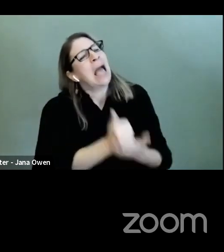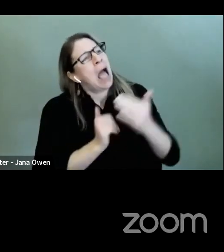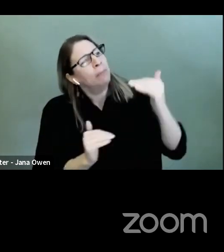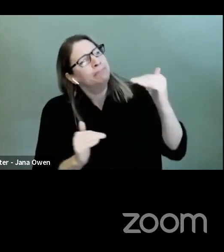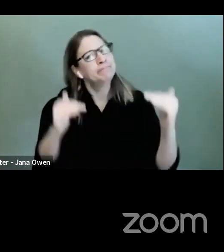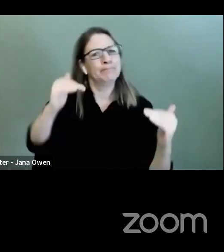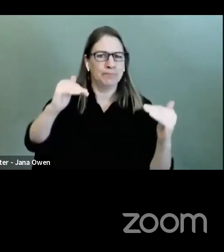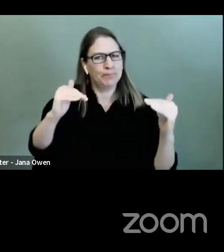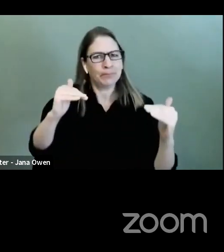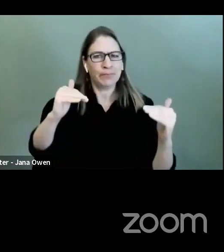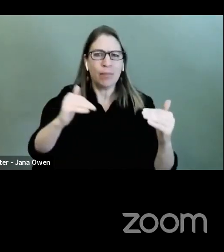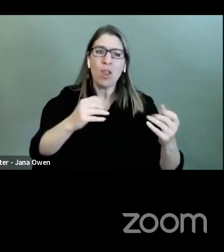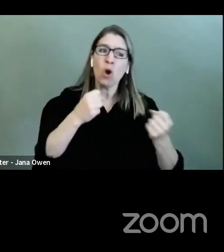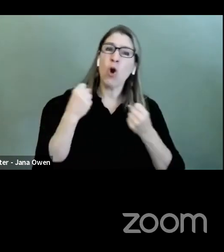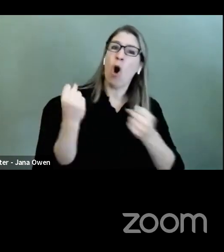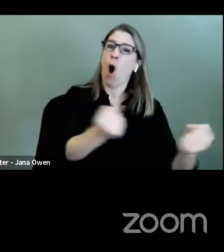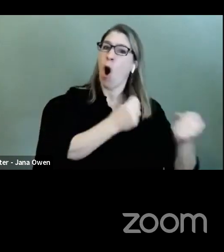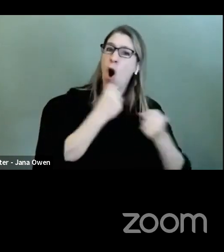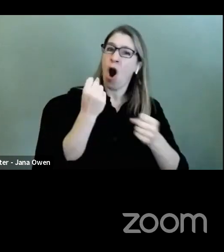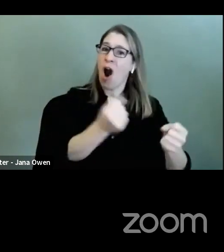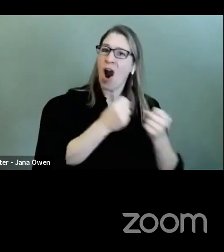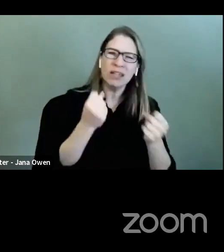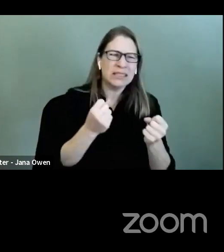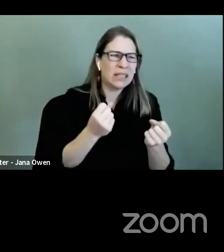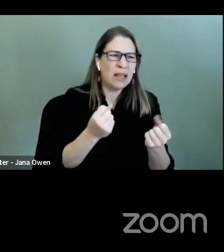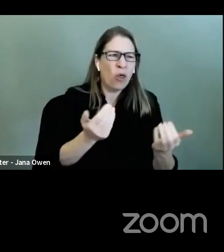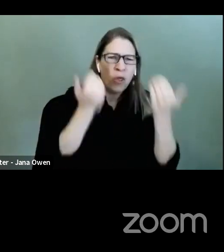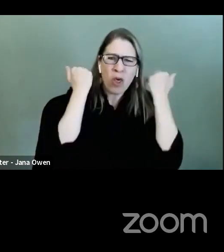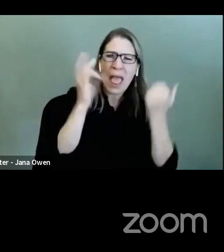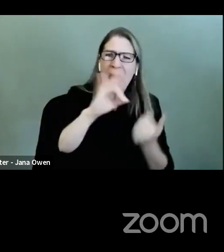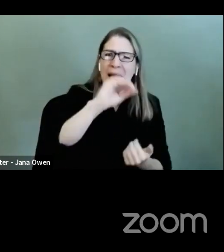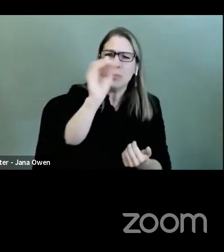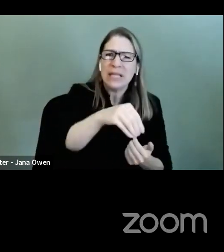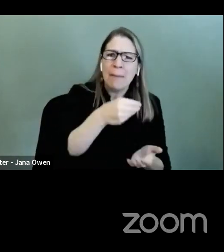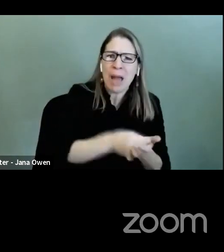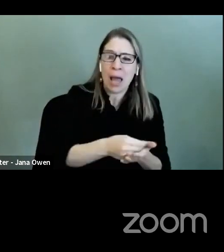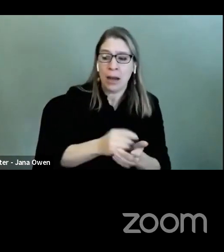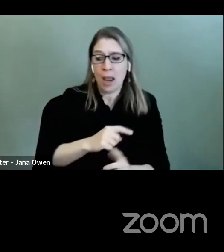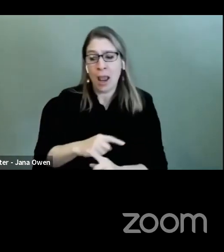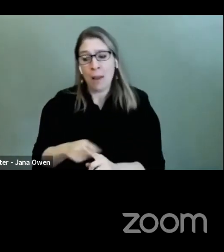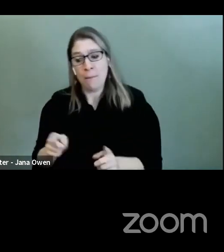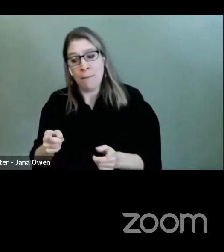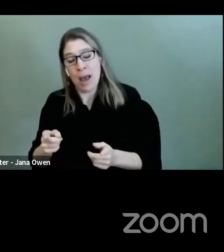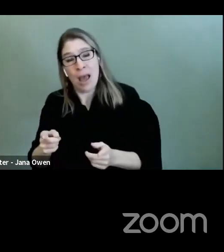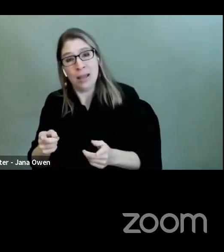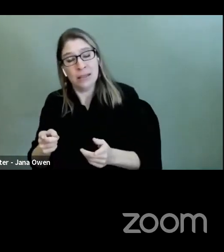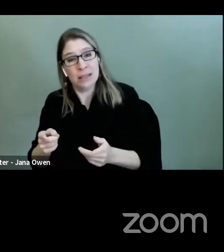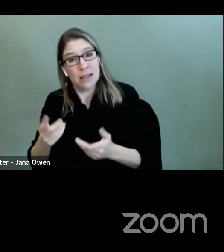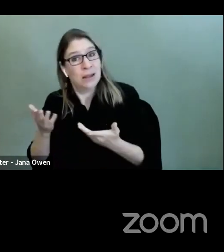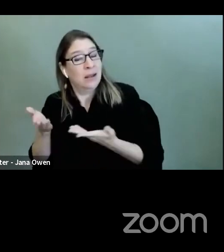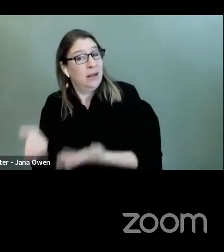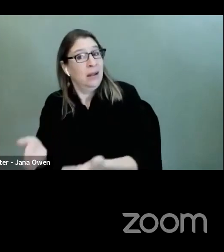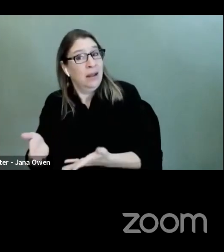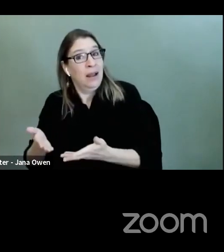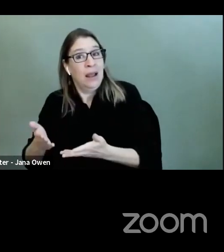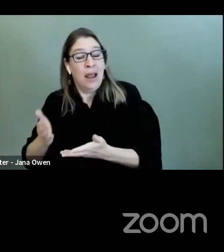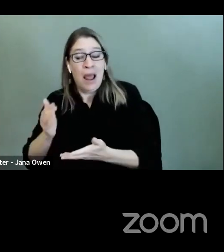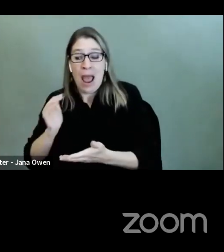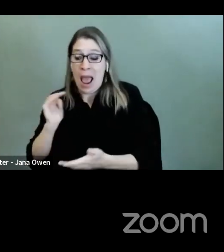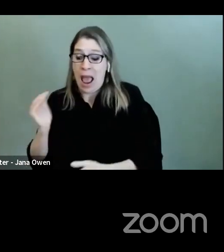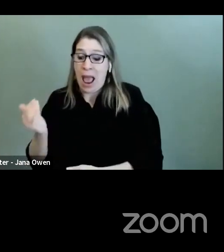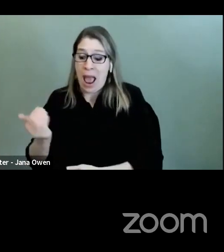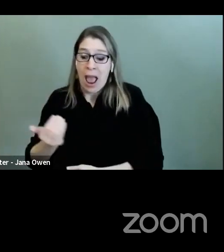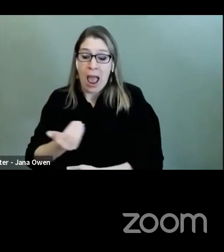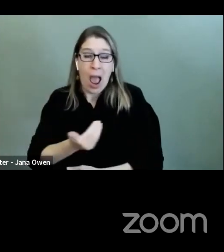have seen how beautiful and shiny and climate protected the